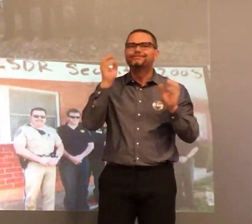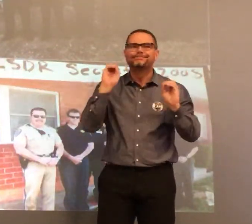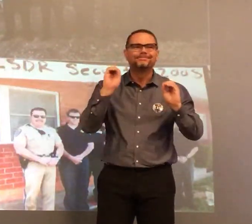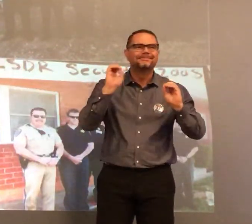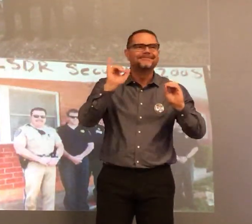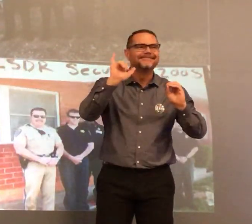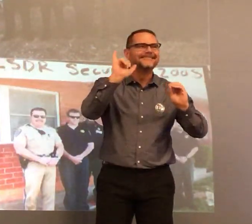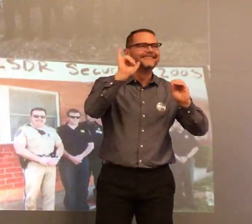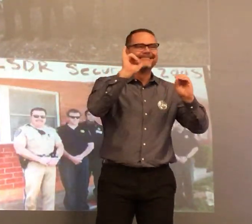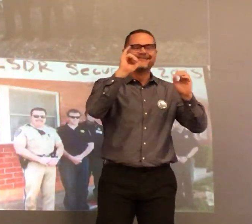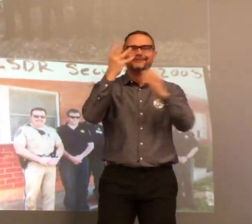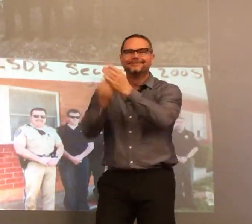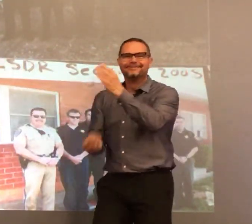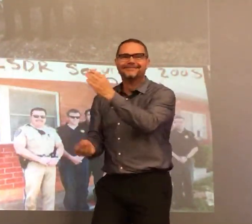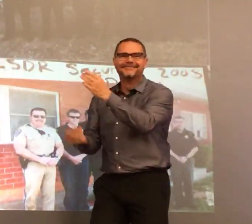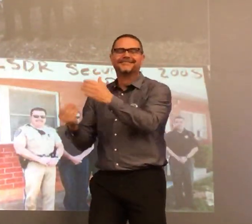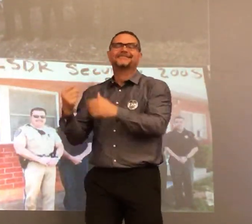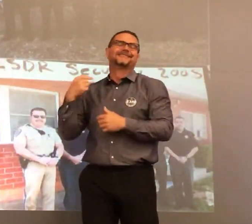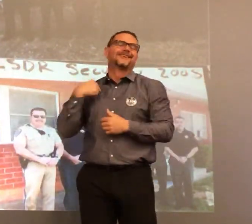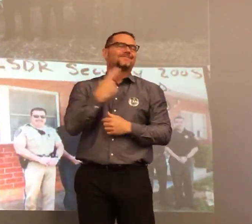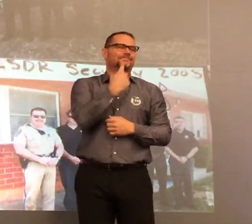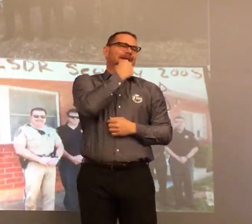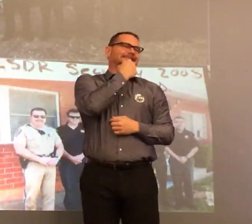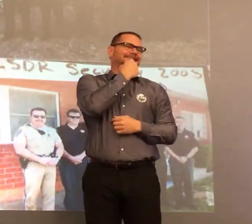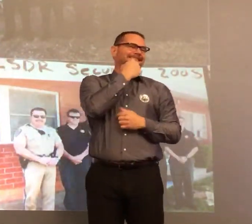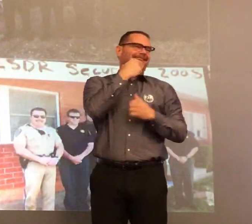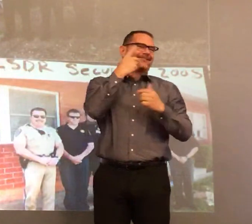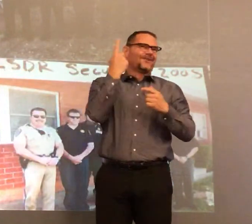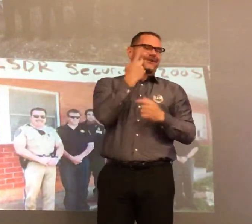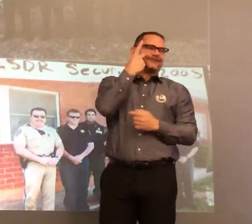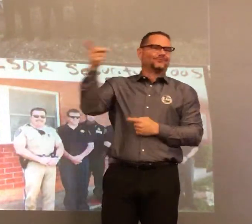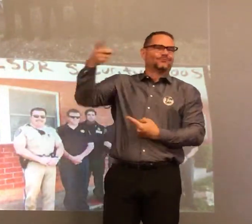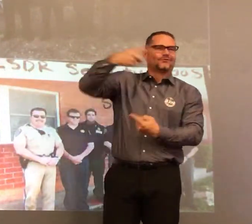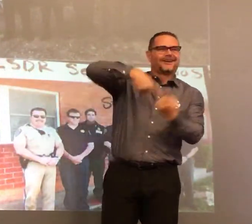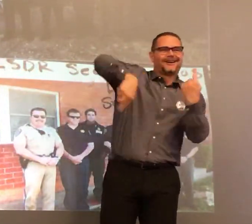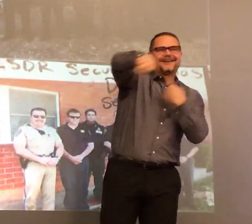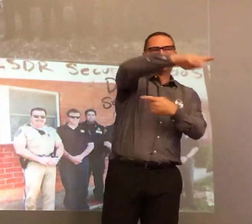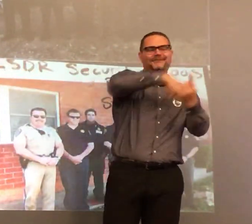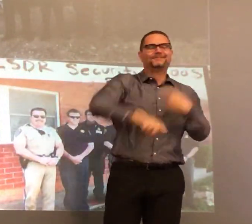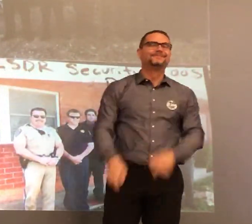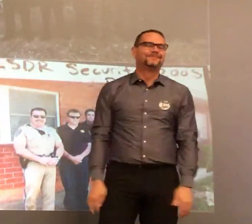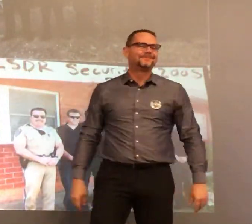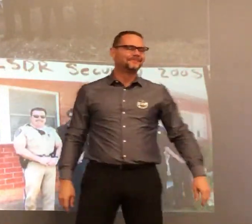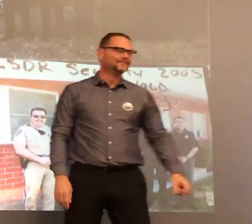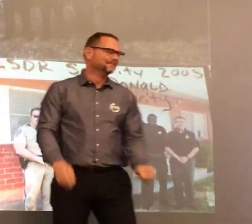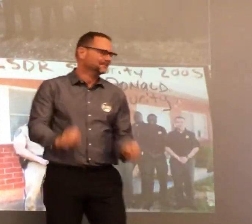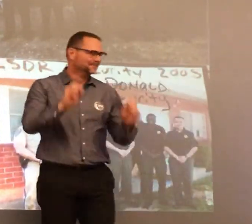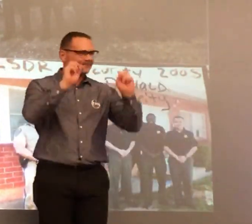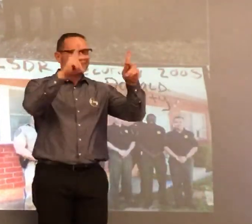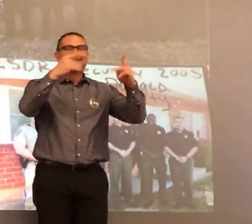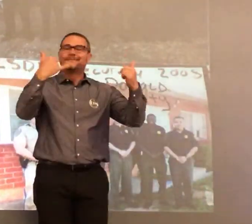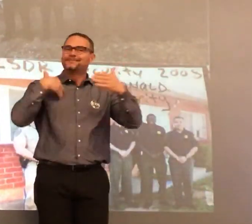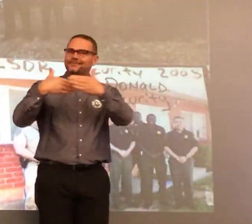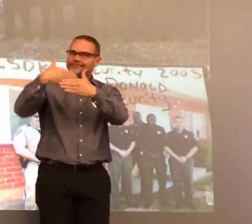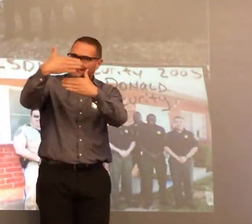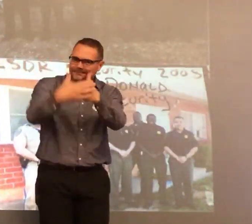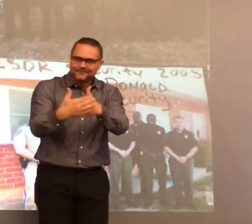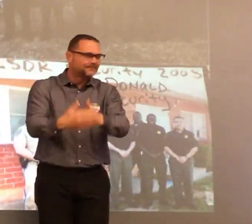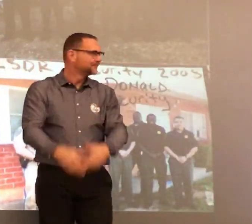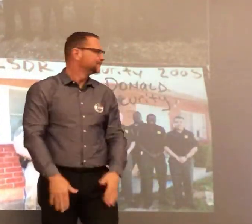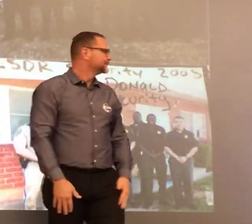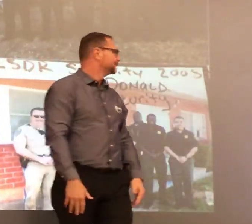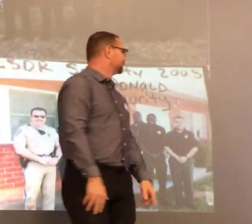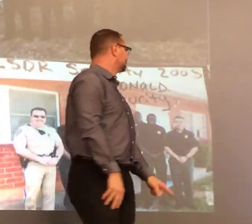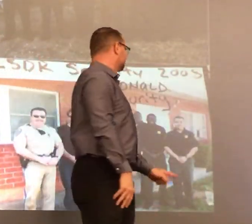We knew how he would drive the cart. Not having him on campus is a huge hole for all of us.